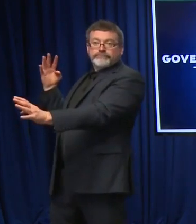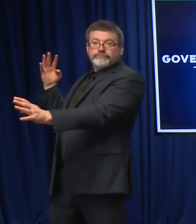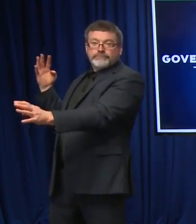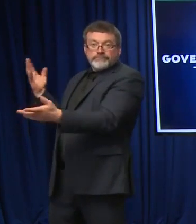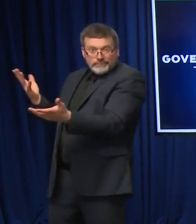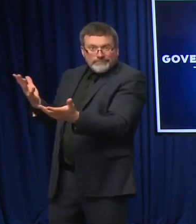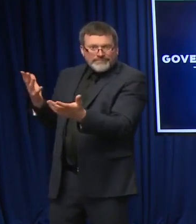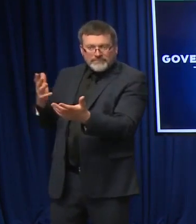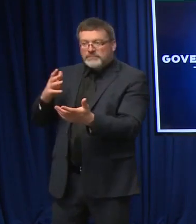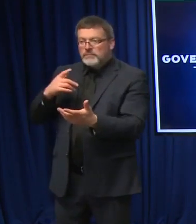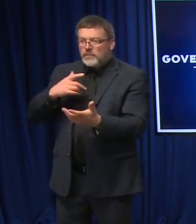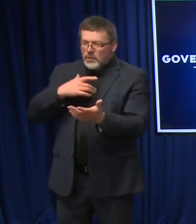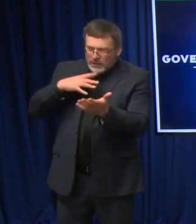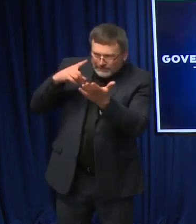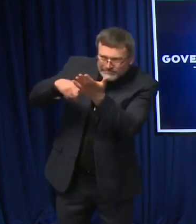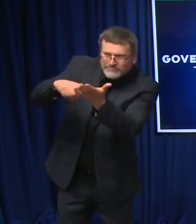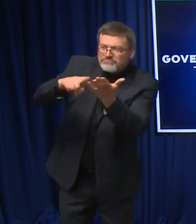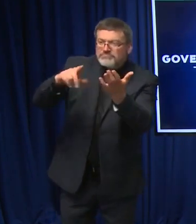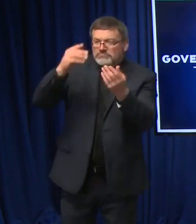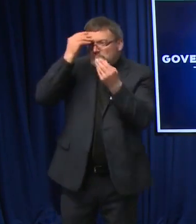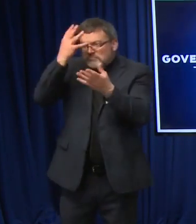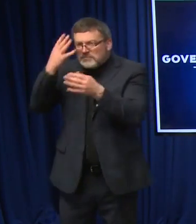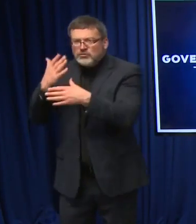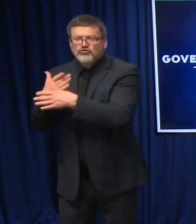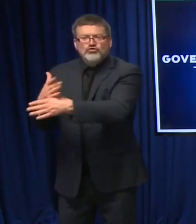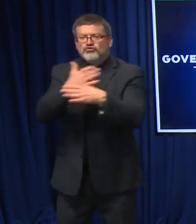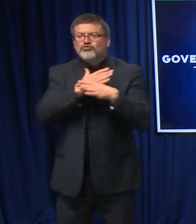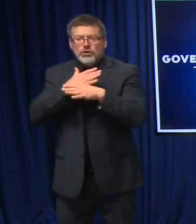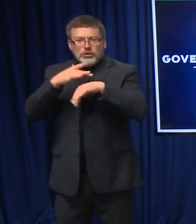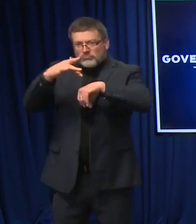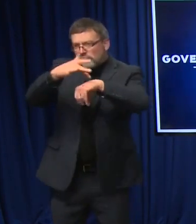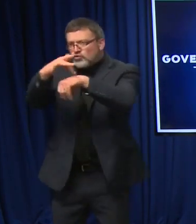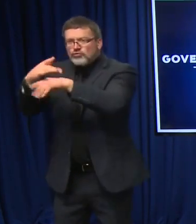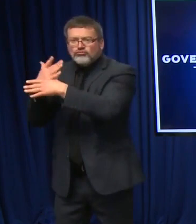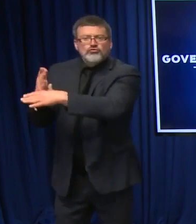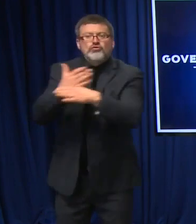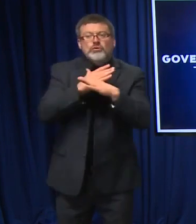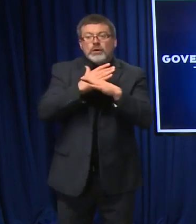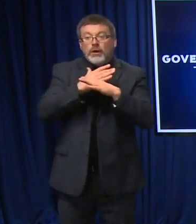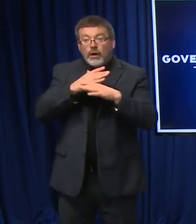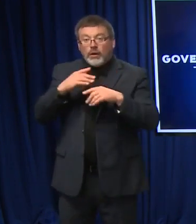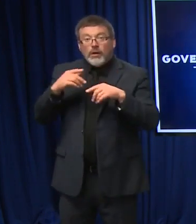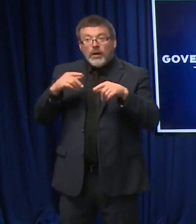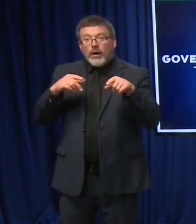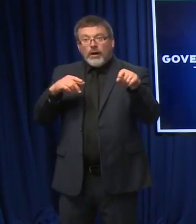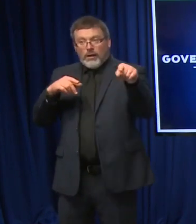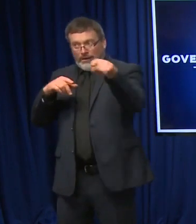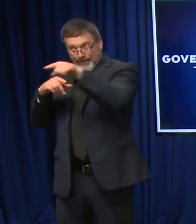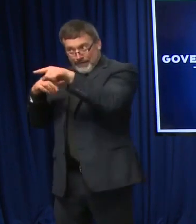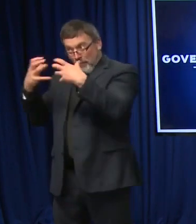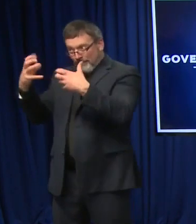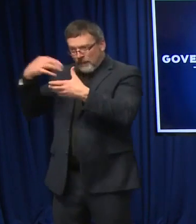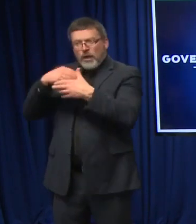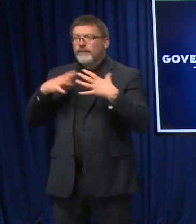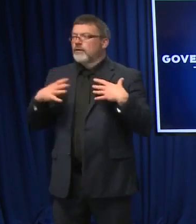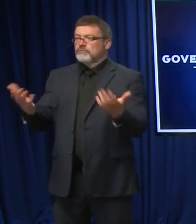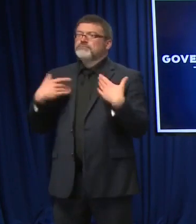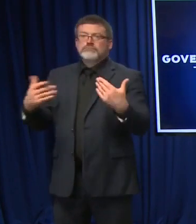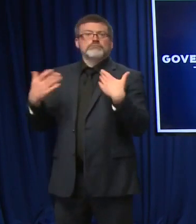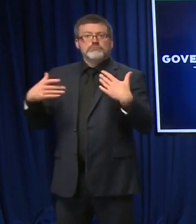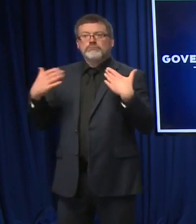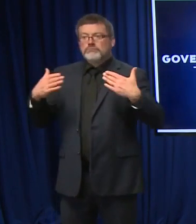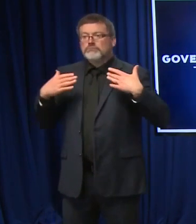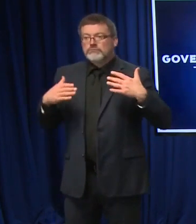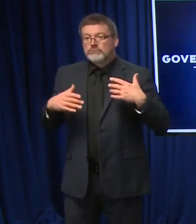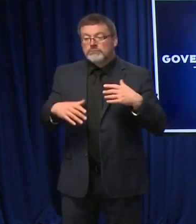we want to take all aspects of that process, streamline it, and get folks that want to be part of our health care system on the floors of those hospitals and doctor's offices. Is a mask